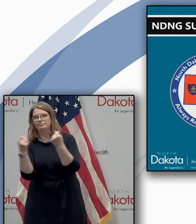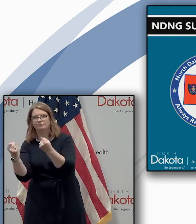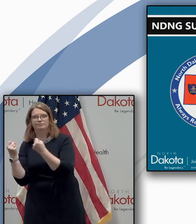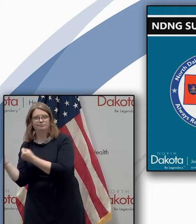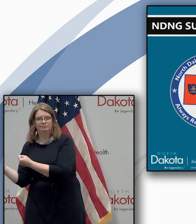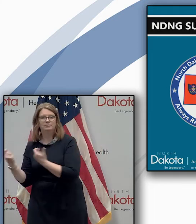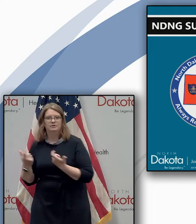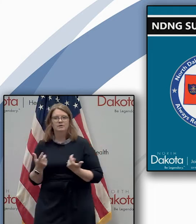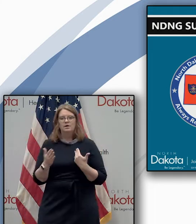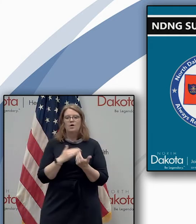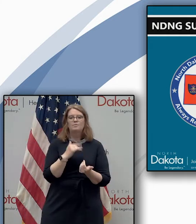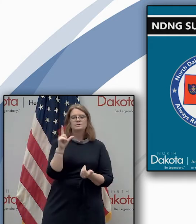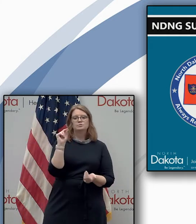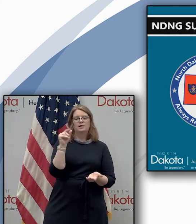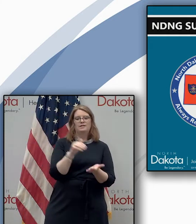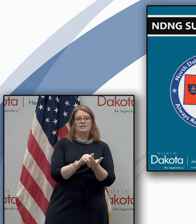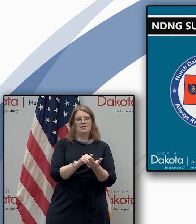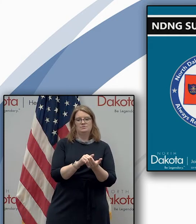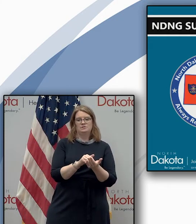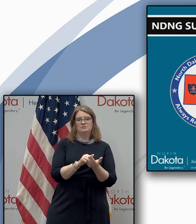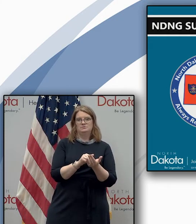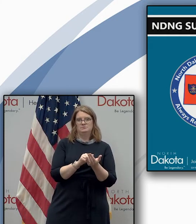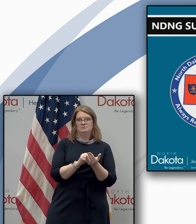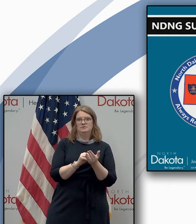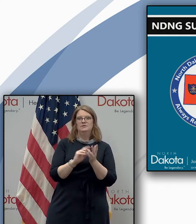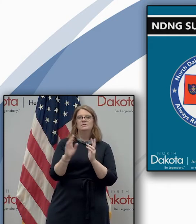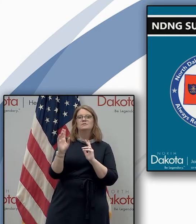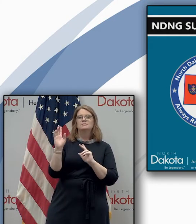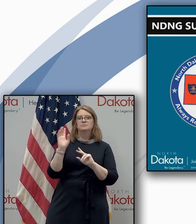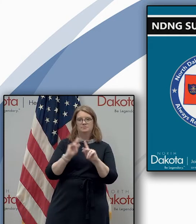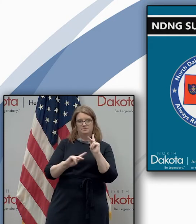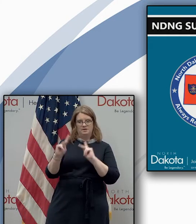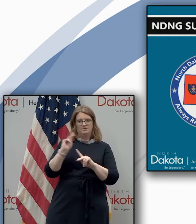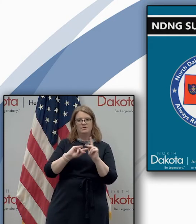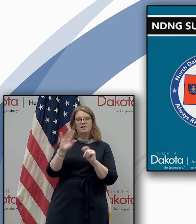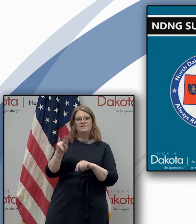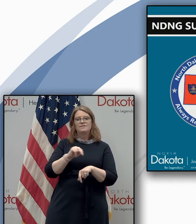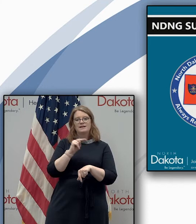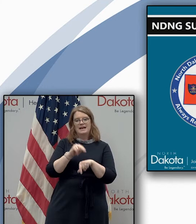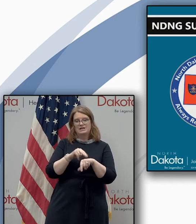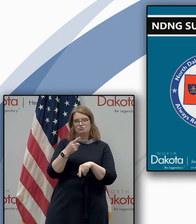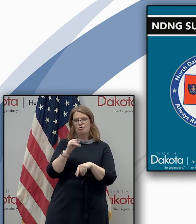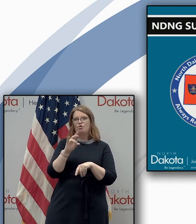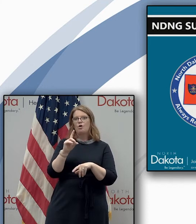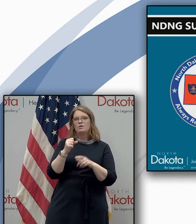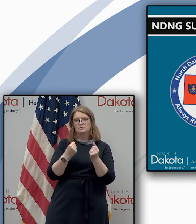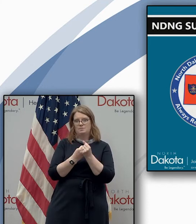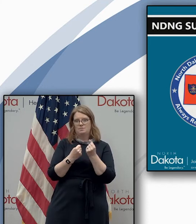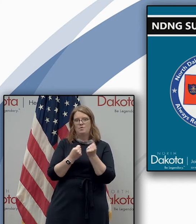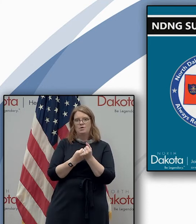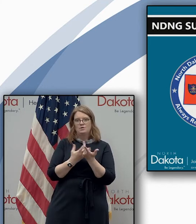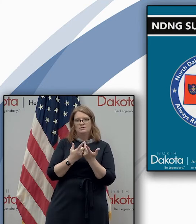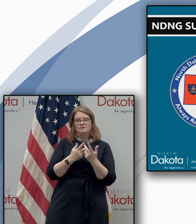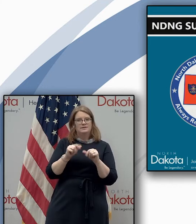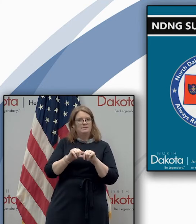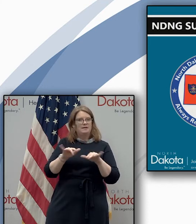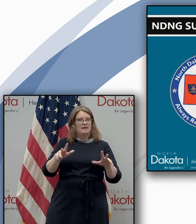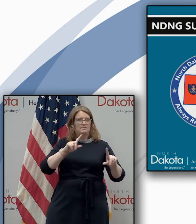almost 20 000 total personnel days of national guard support to the pandemic response